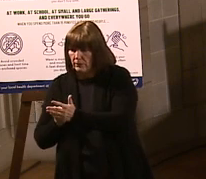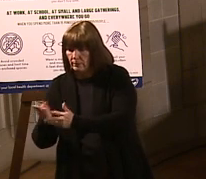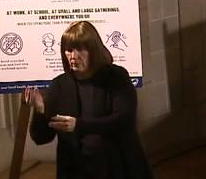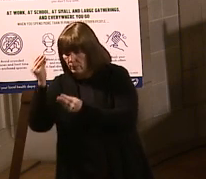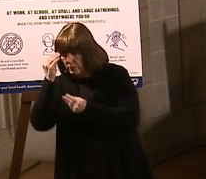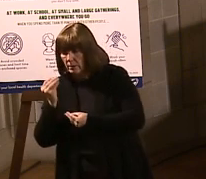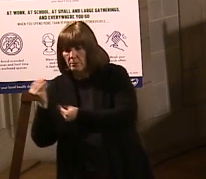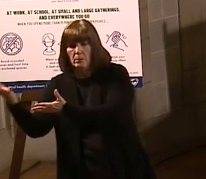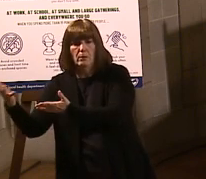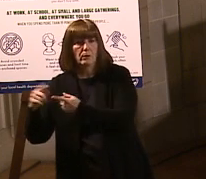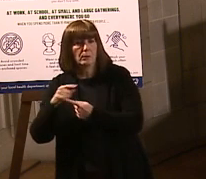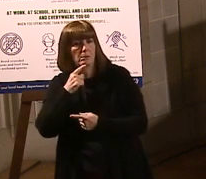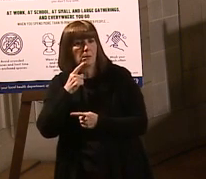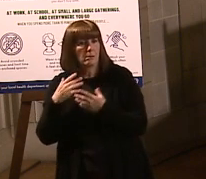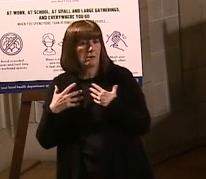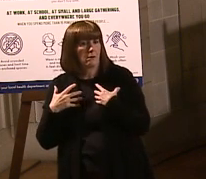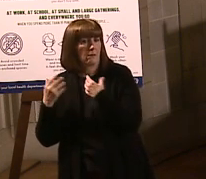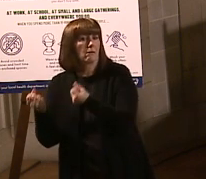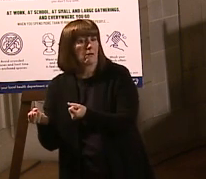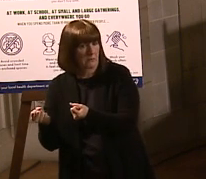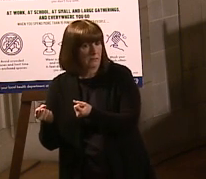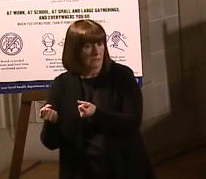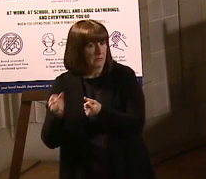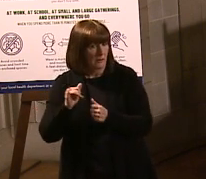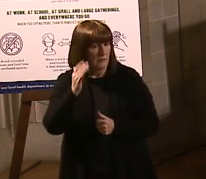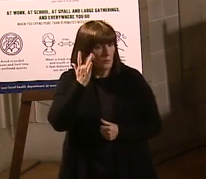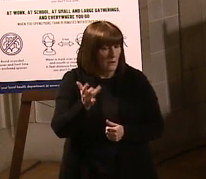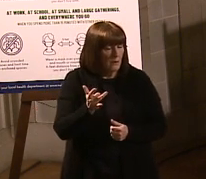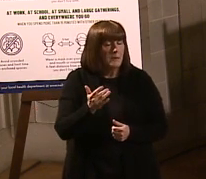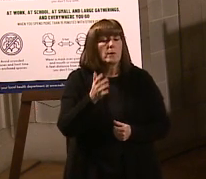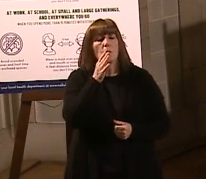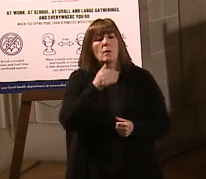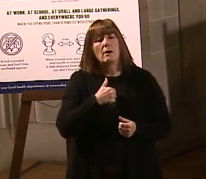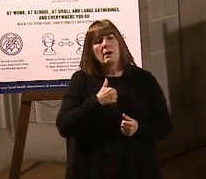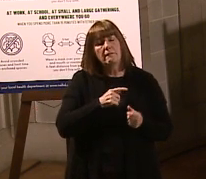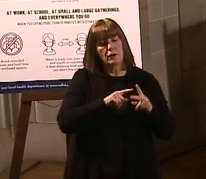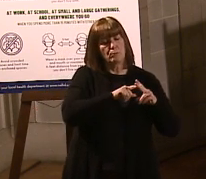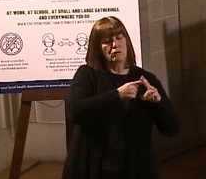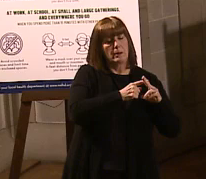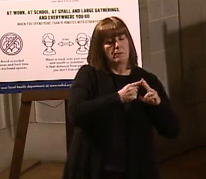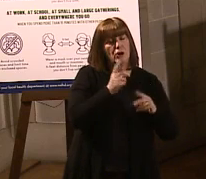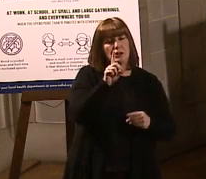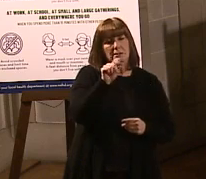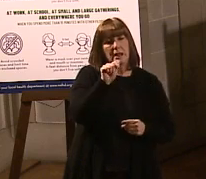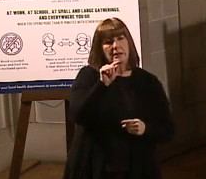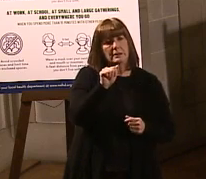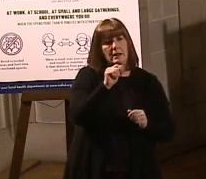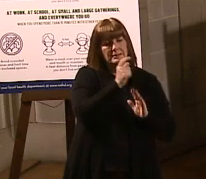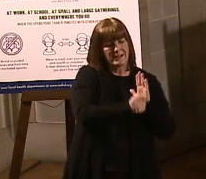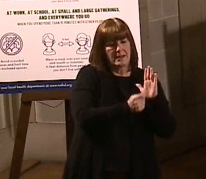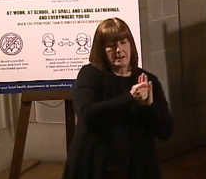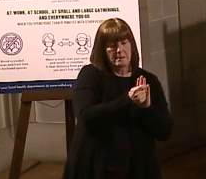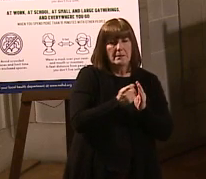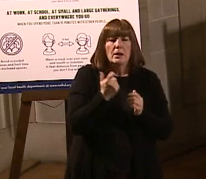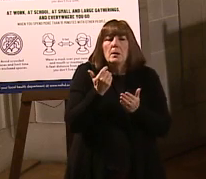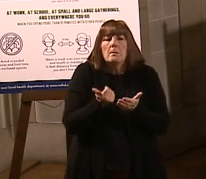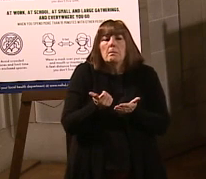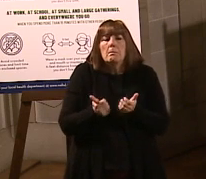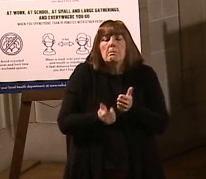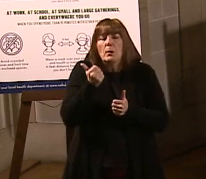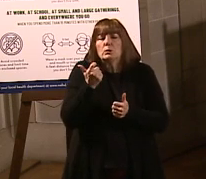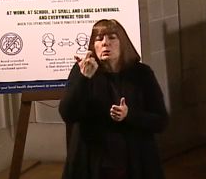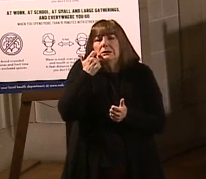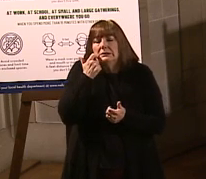public health surveillance system. There will also be a preliminary data period of the most recent seven days noted on the graphs.